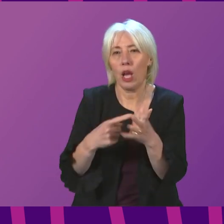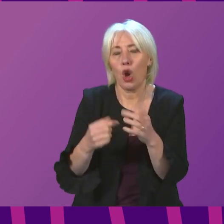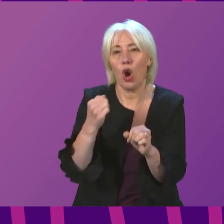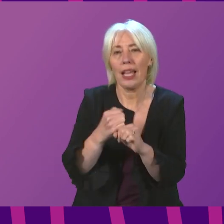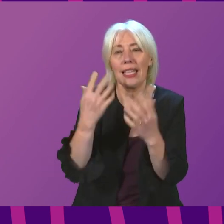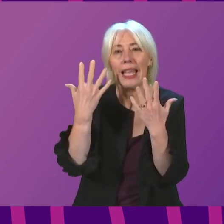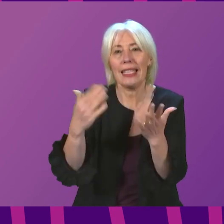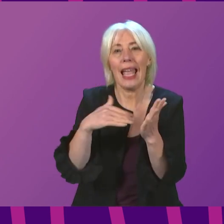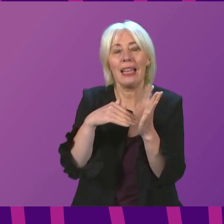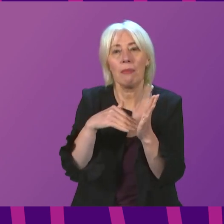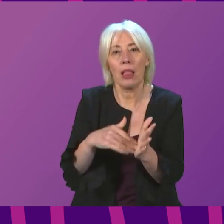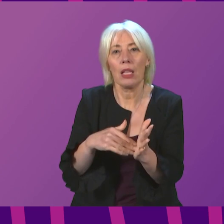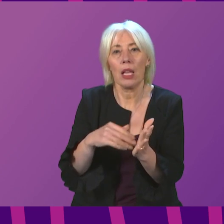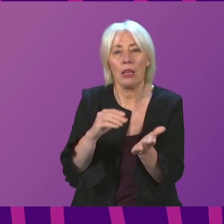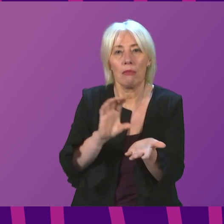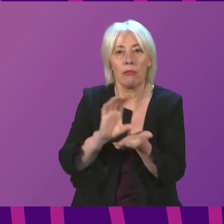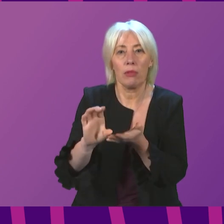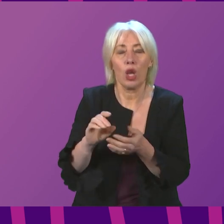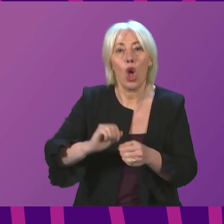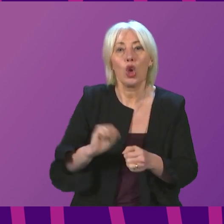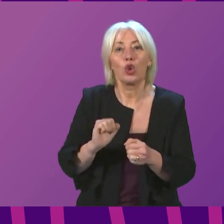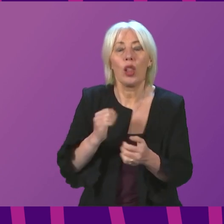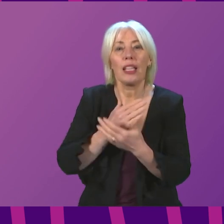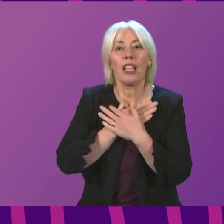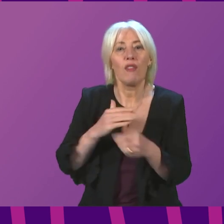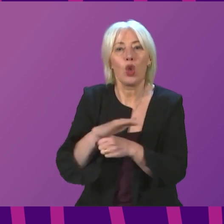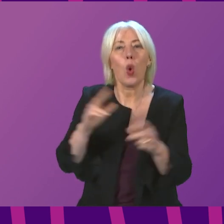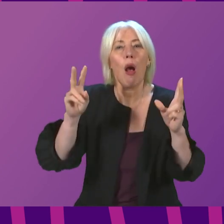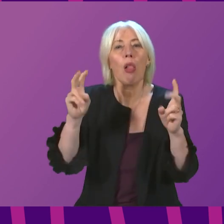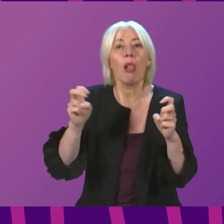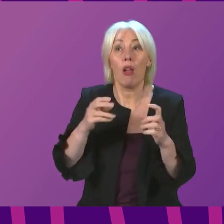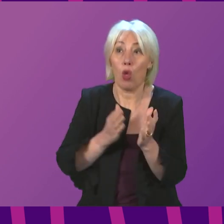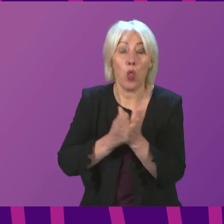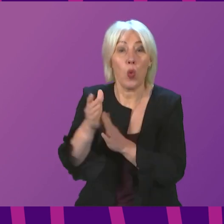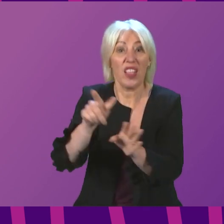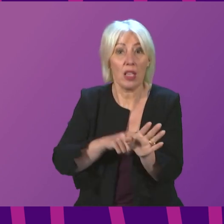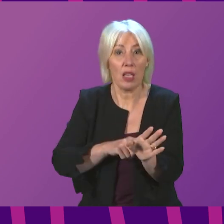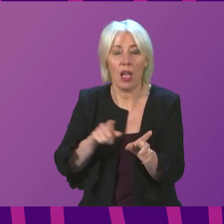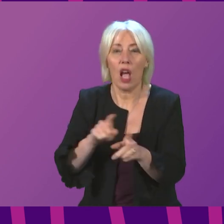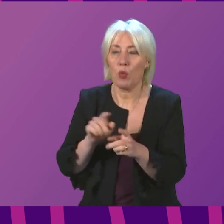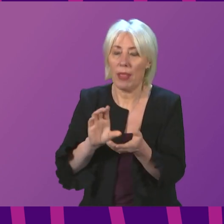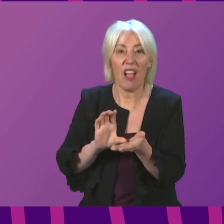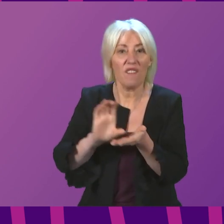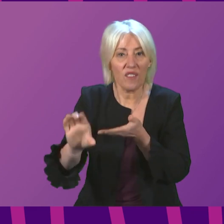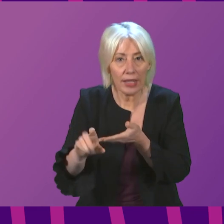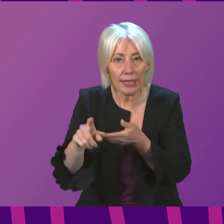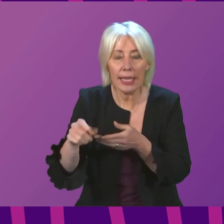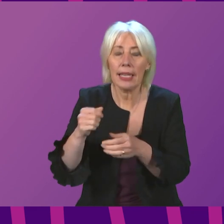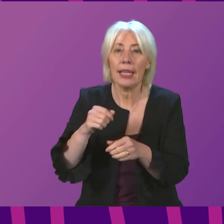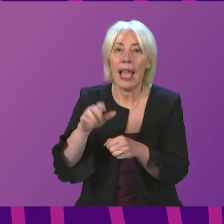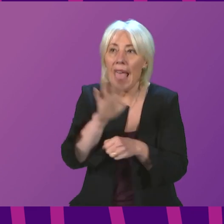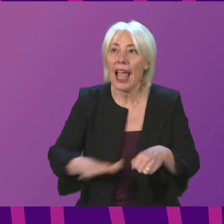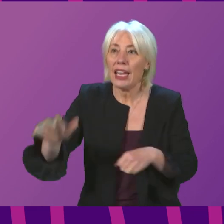Scotland Love's Local multi-year programme that includes the Scotland Love's Local Fund, a national marketing